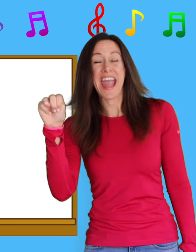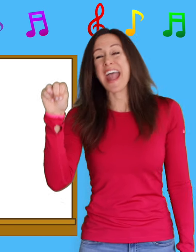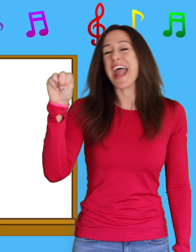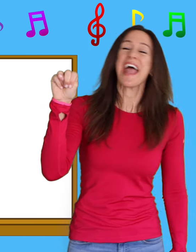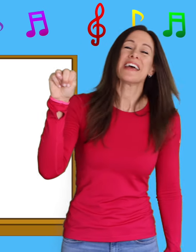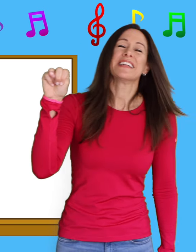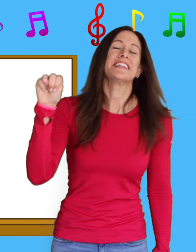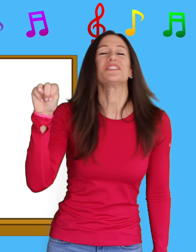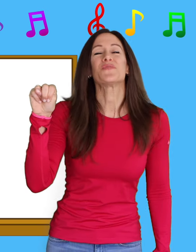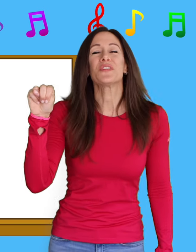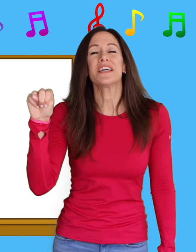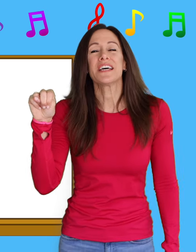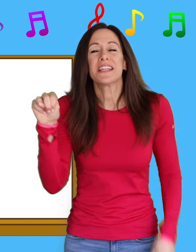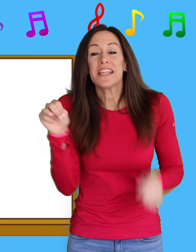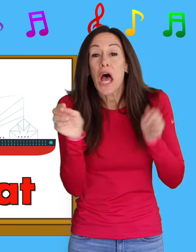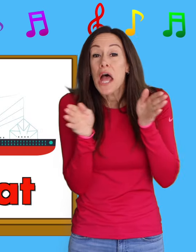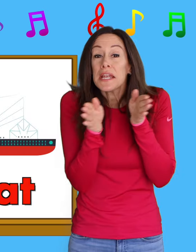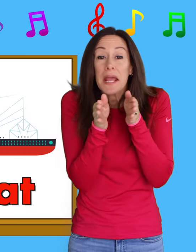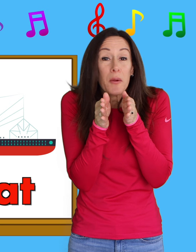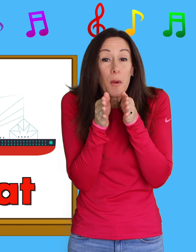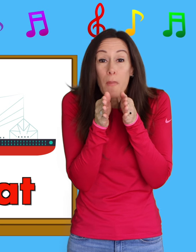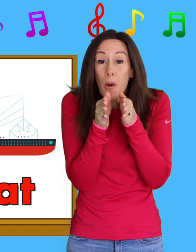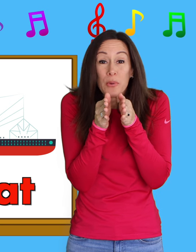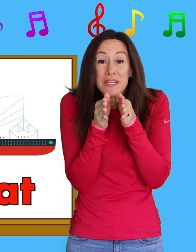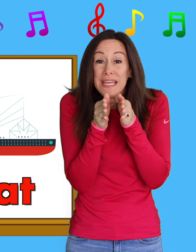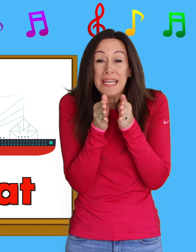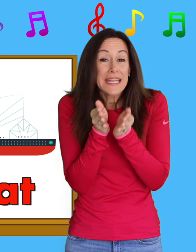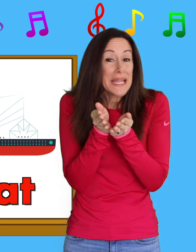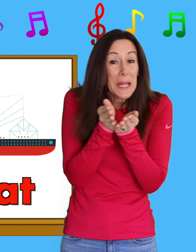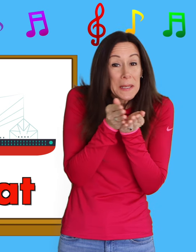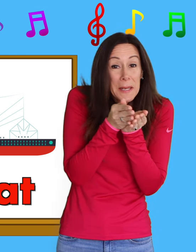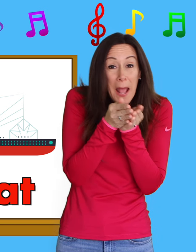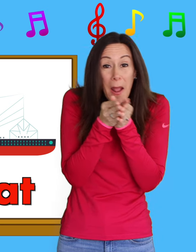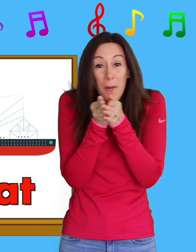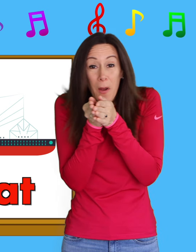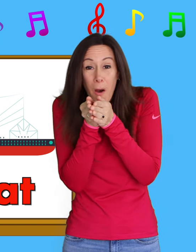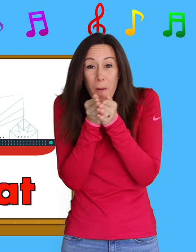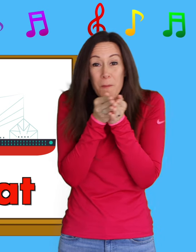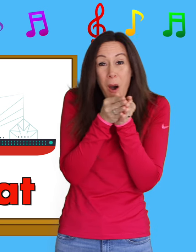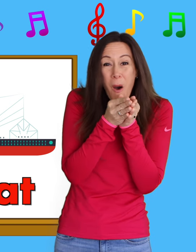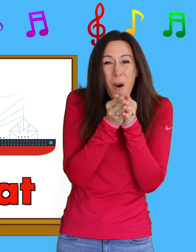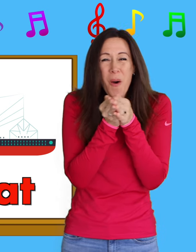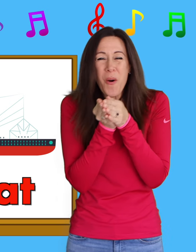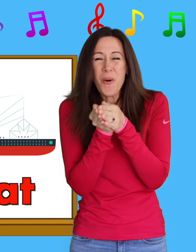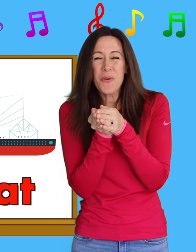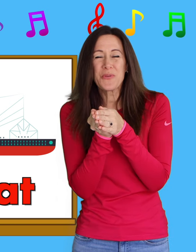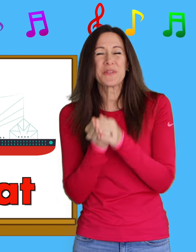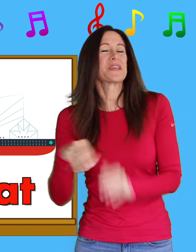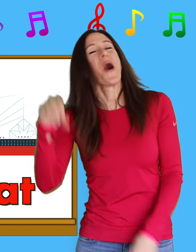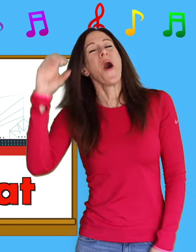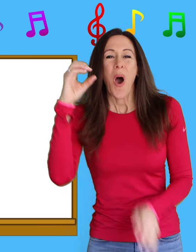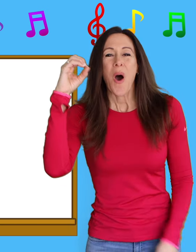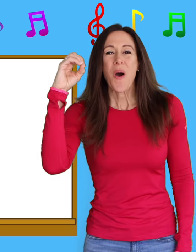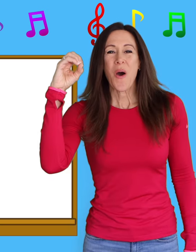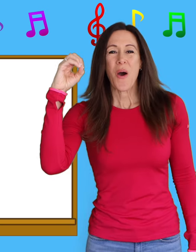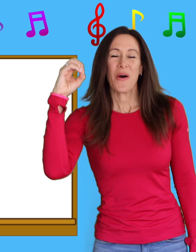is for n-n-narrowboat, n-n-narrowboat. O